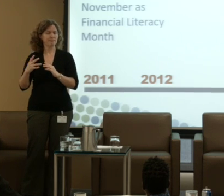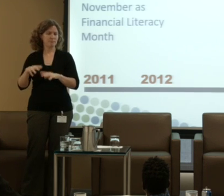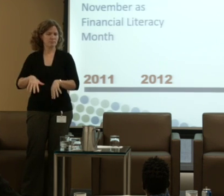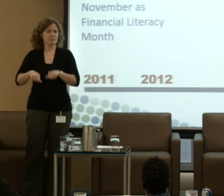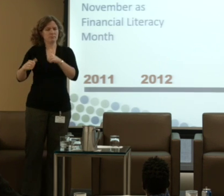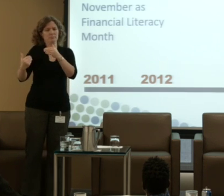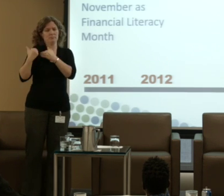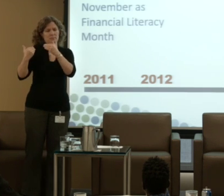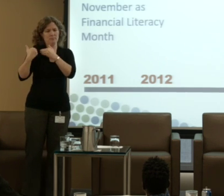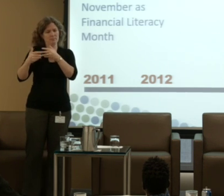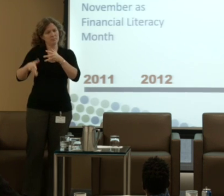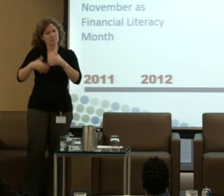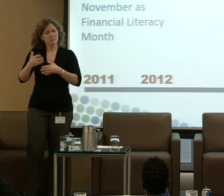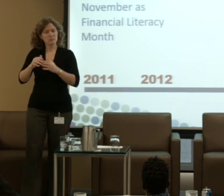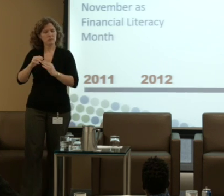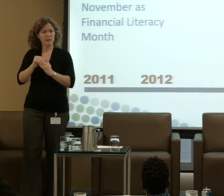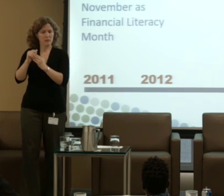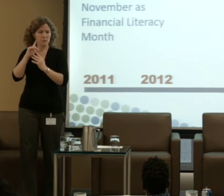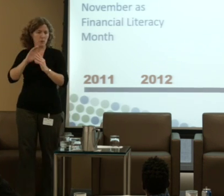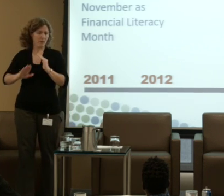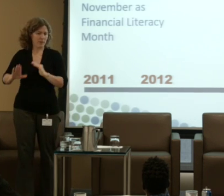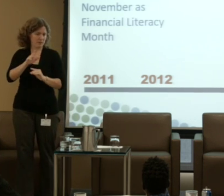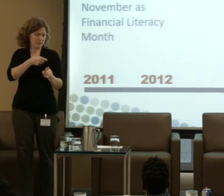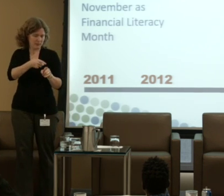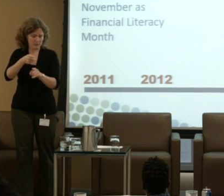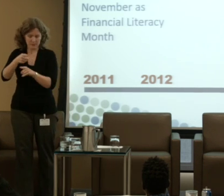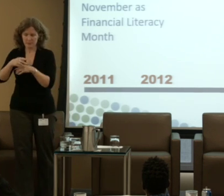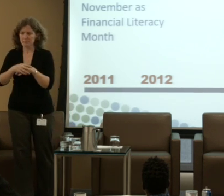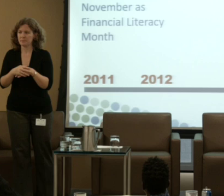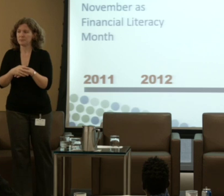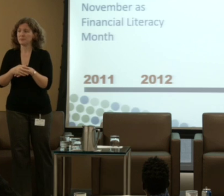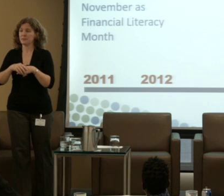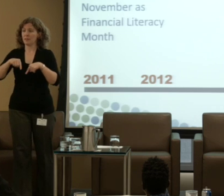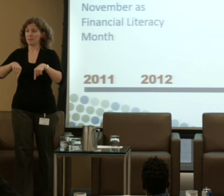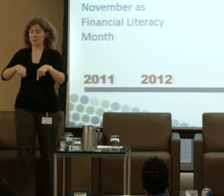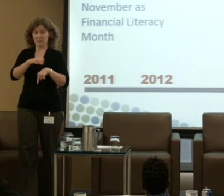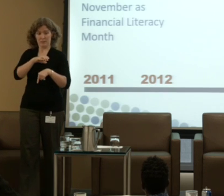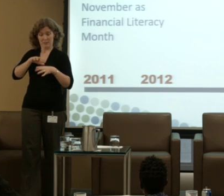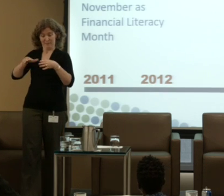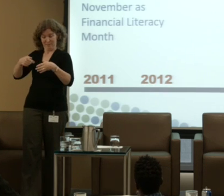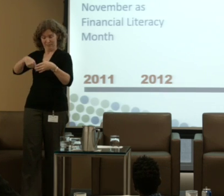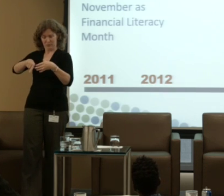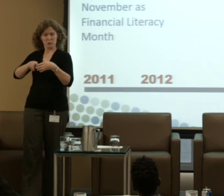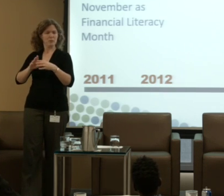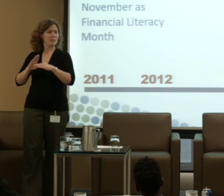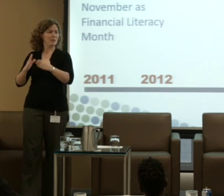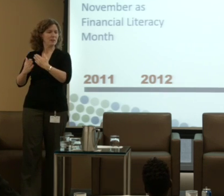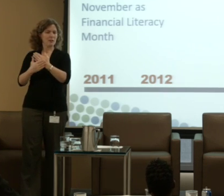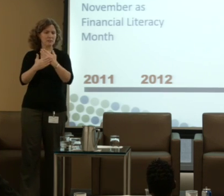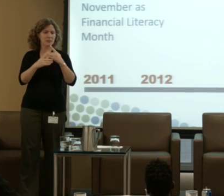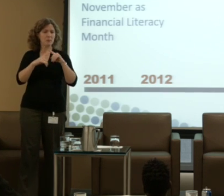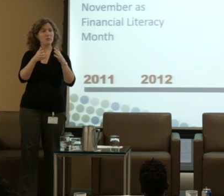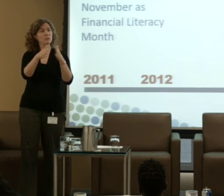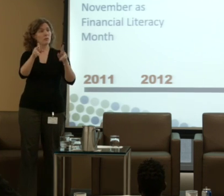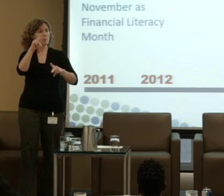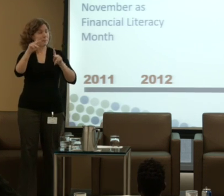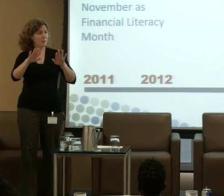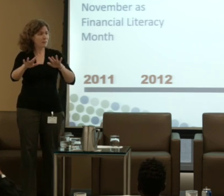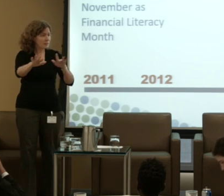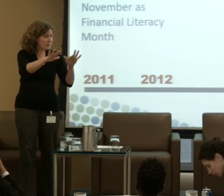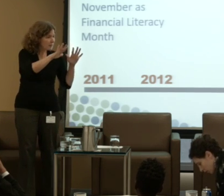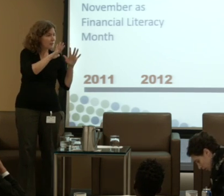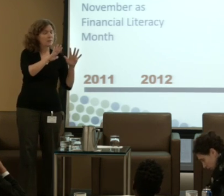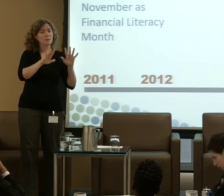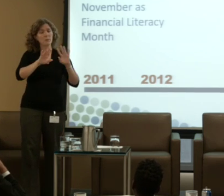literacy all across their sectors. Thanks to the input from this committee, as well as consultations with the general public and